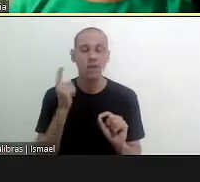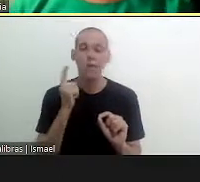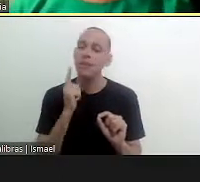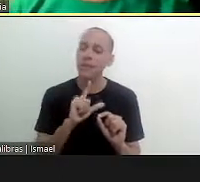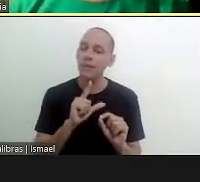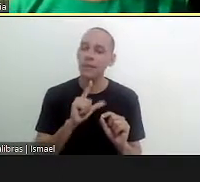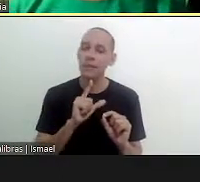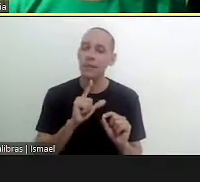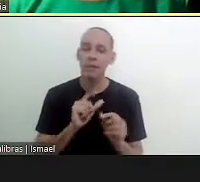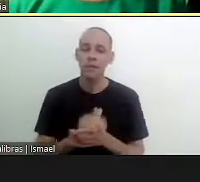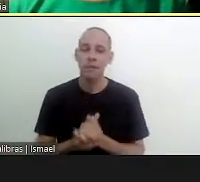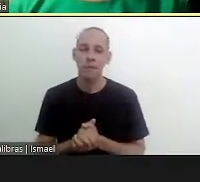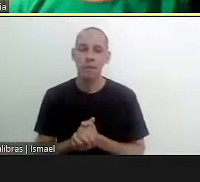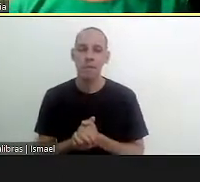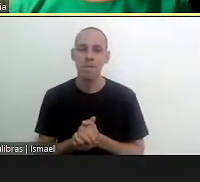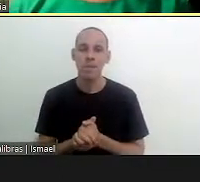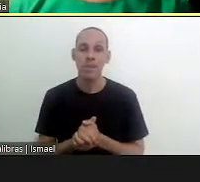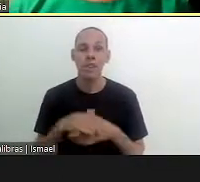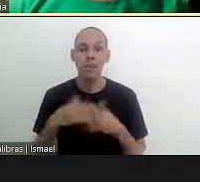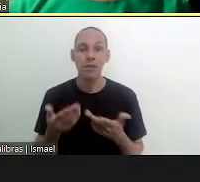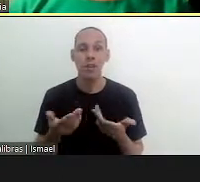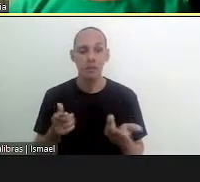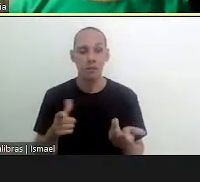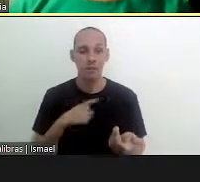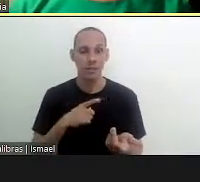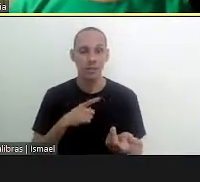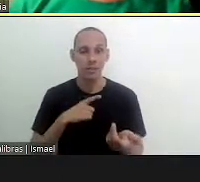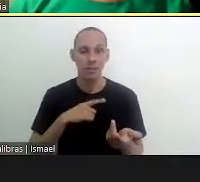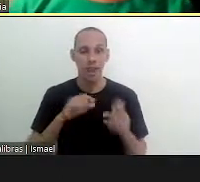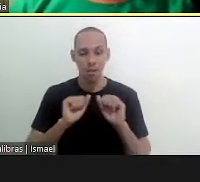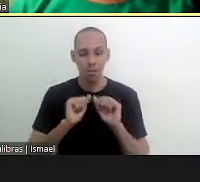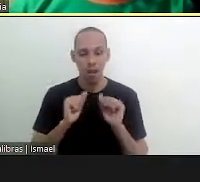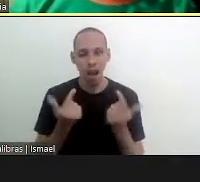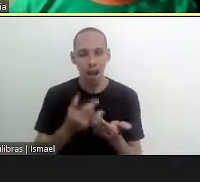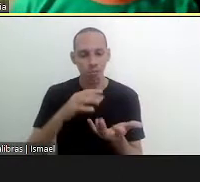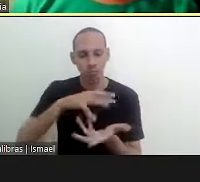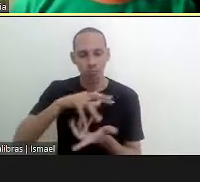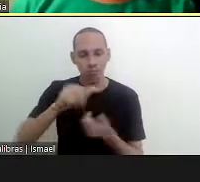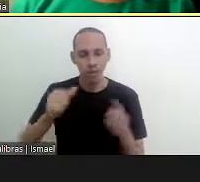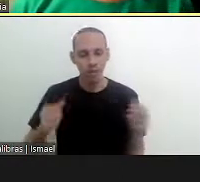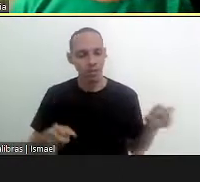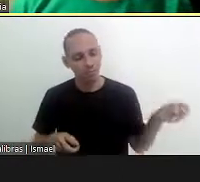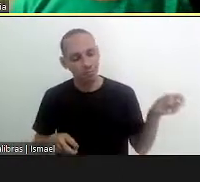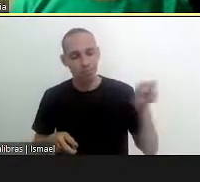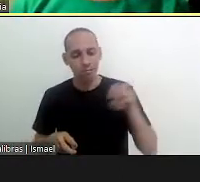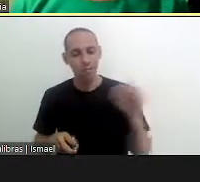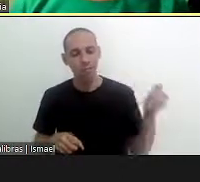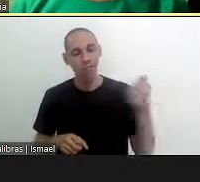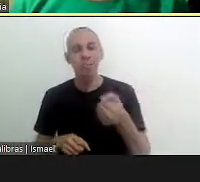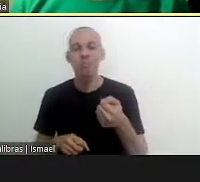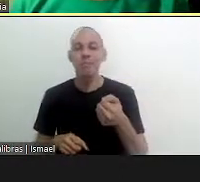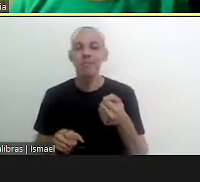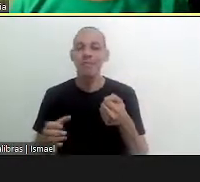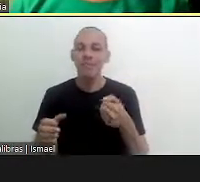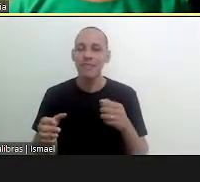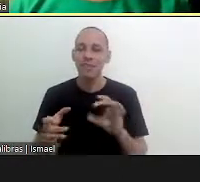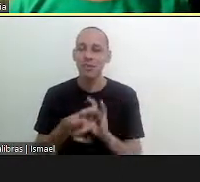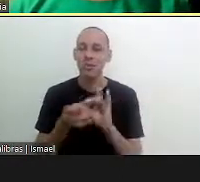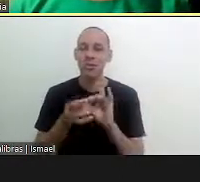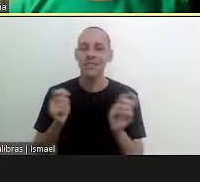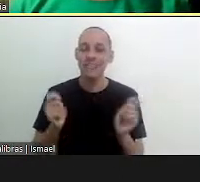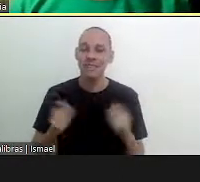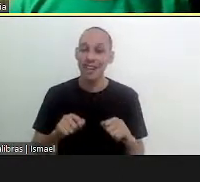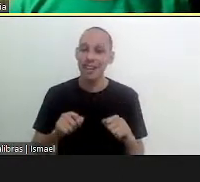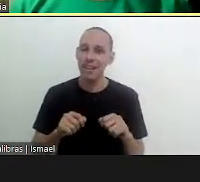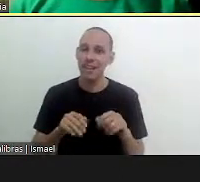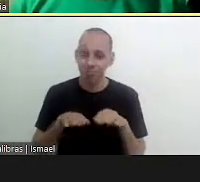also have a seat when holding world health assemblies a very